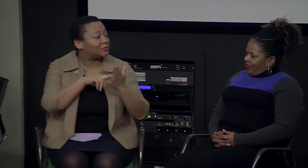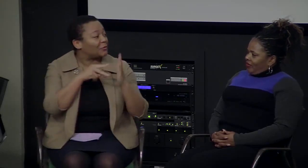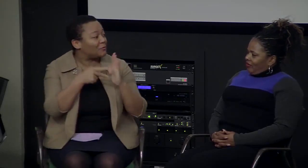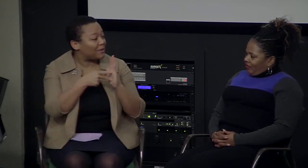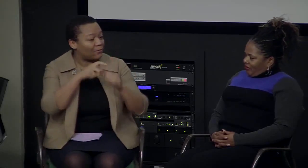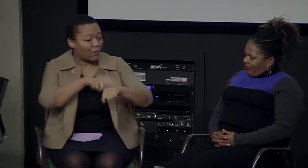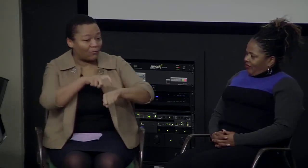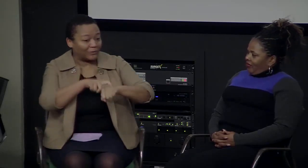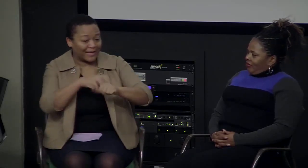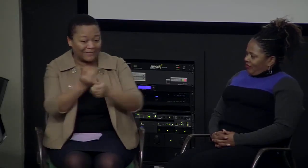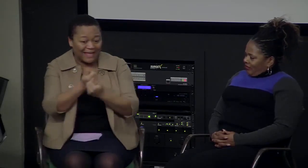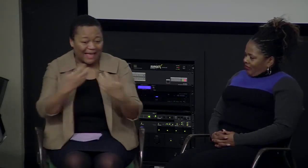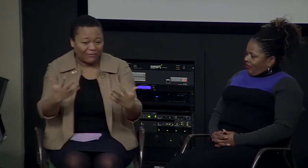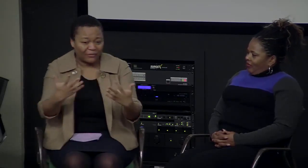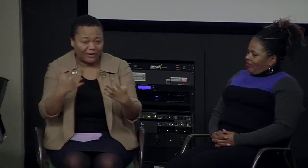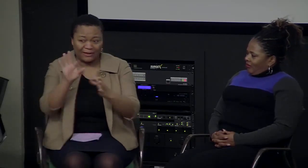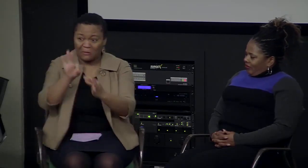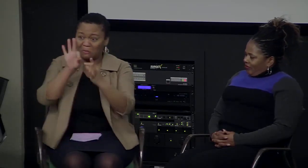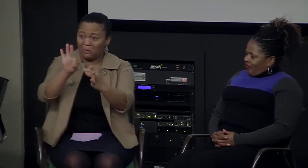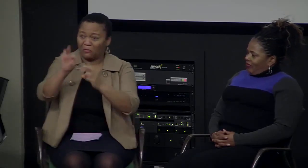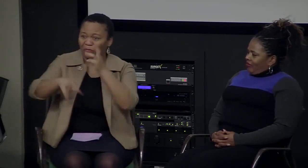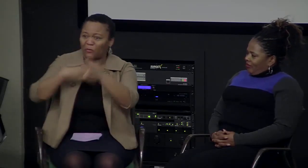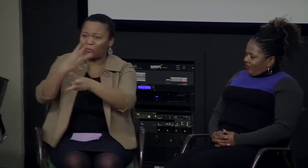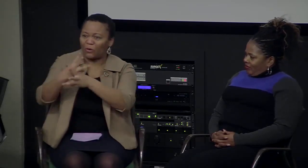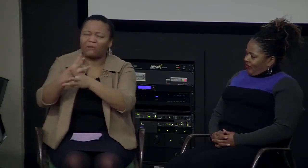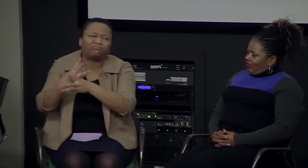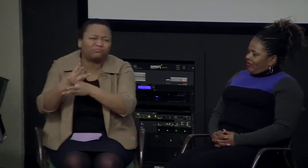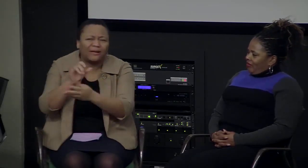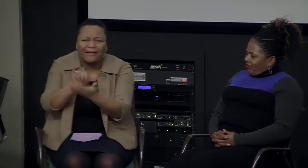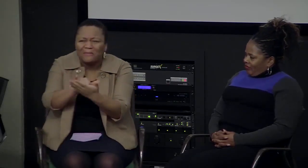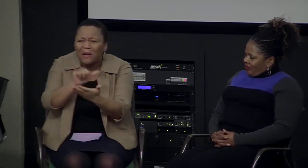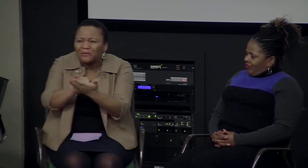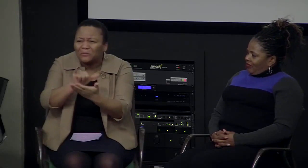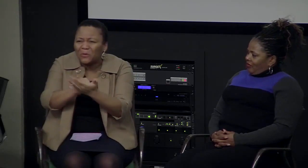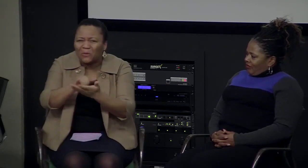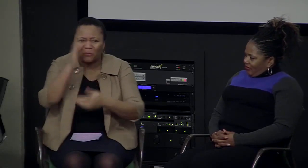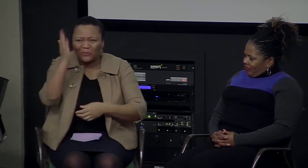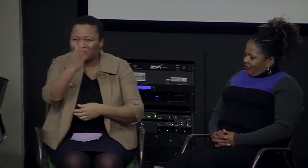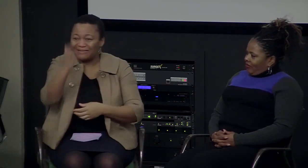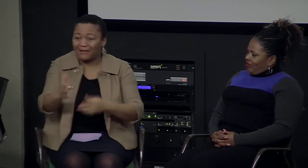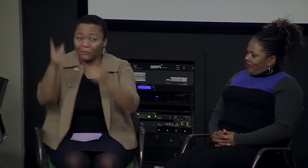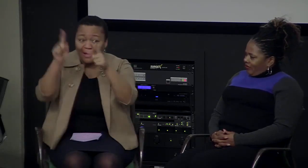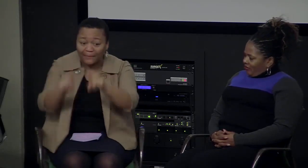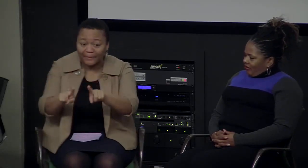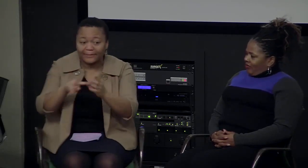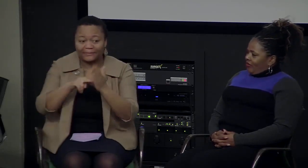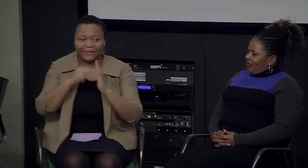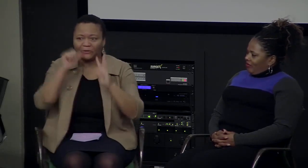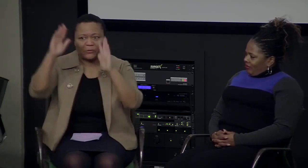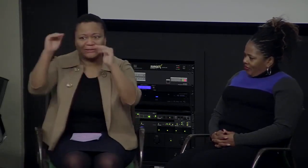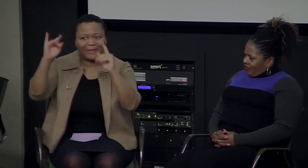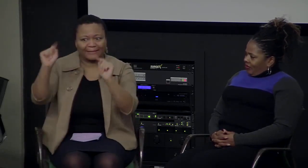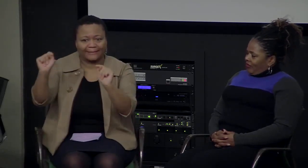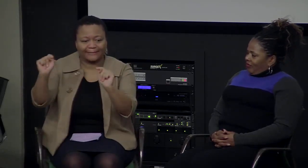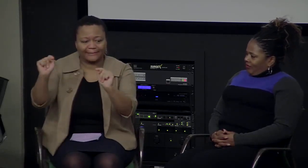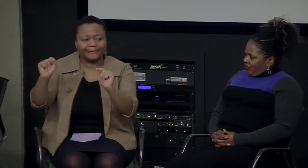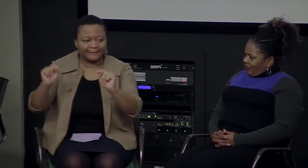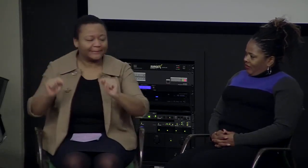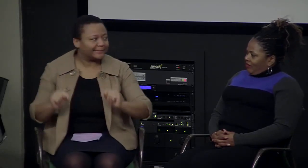sharing their strengths and weaknesses. You know, even thinking of a perfect world it's not as if someone will know everything.